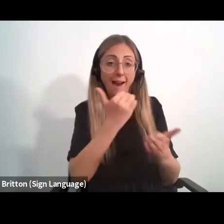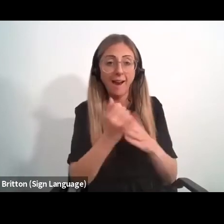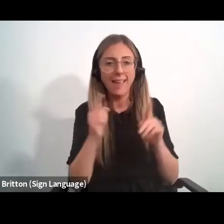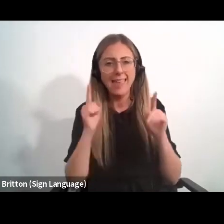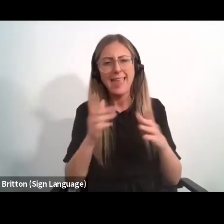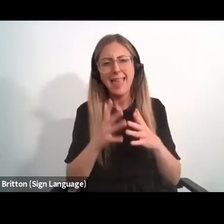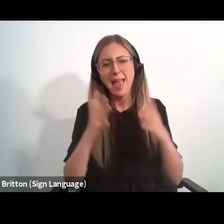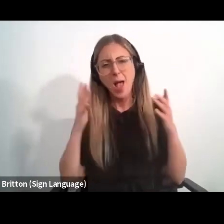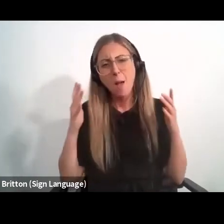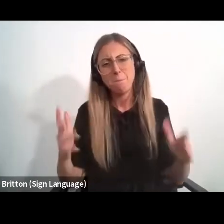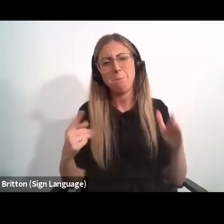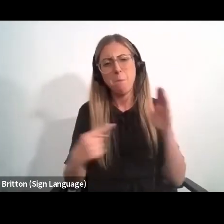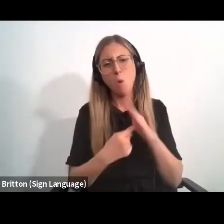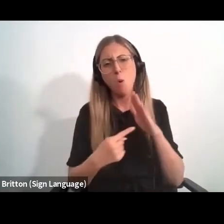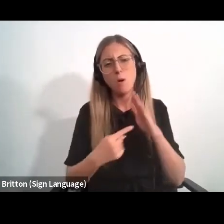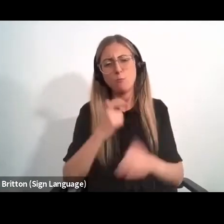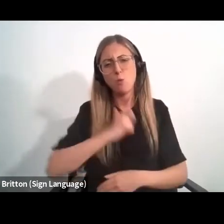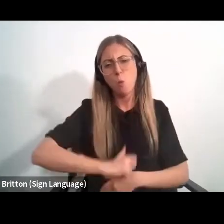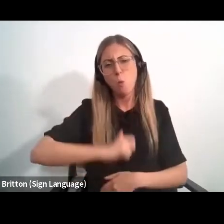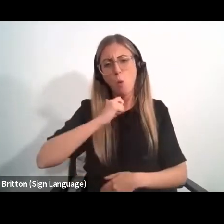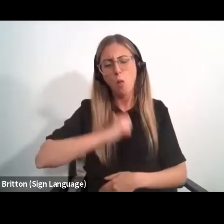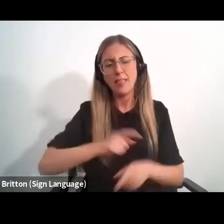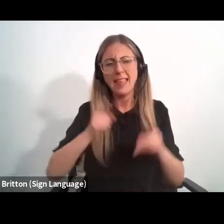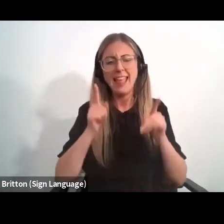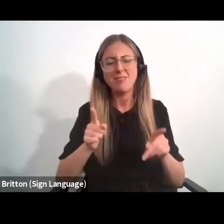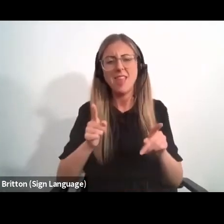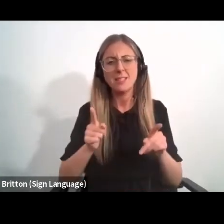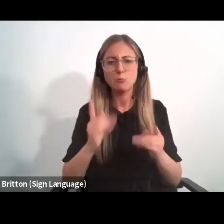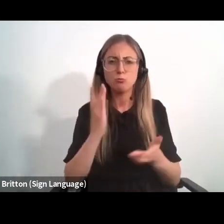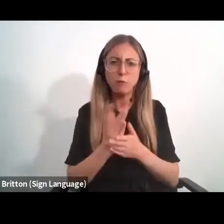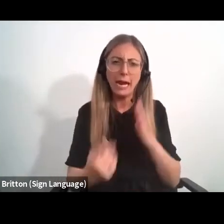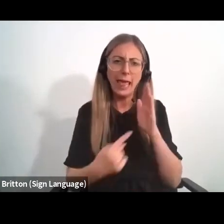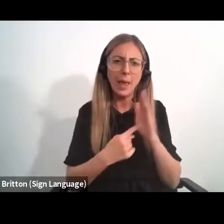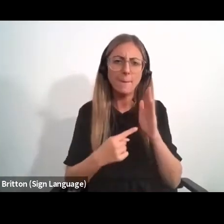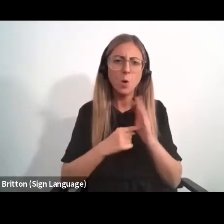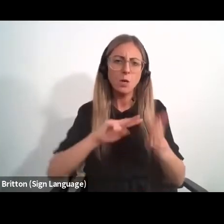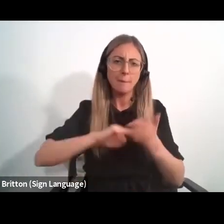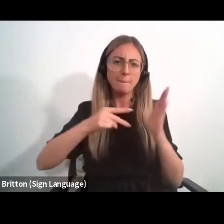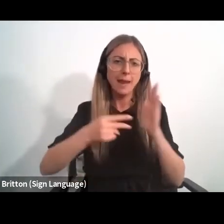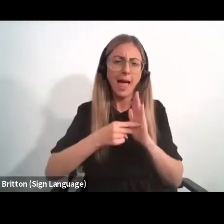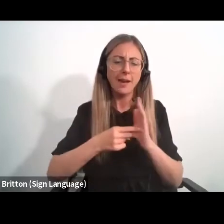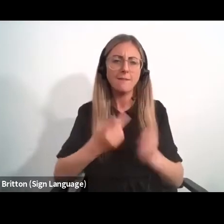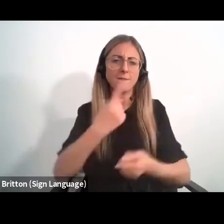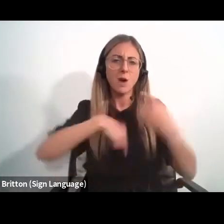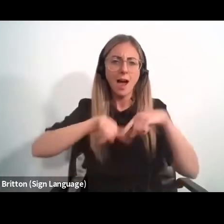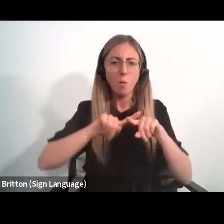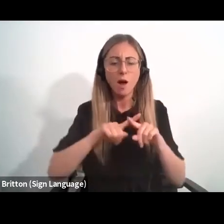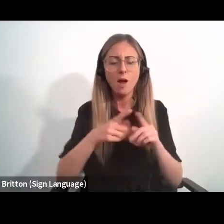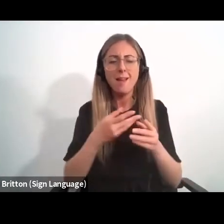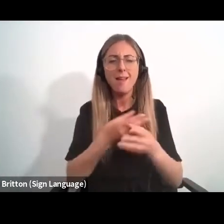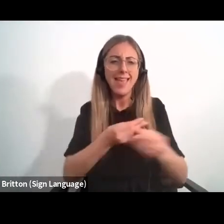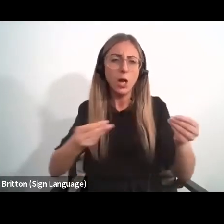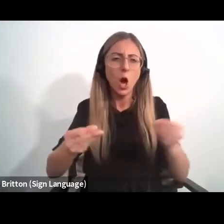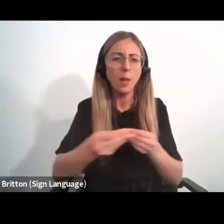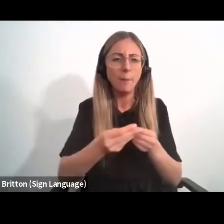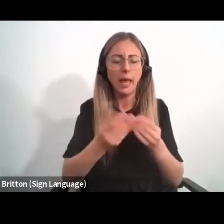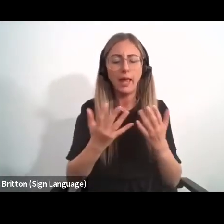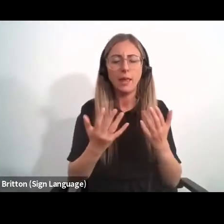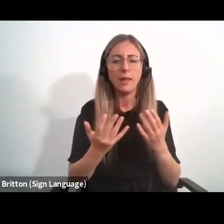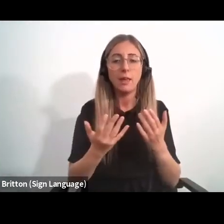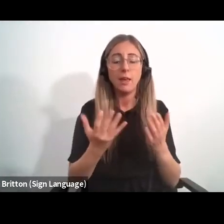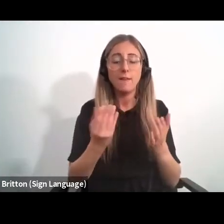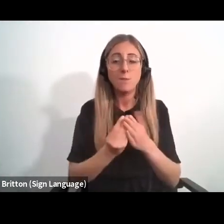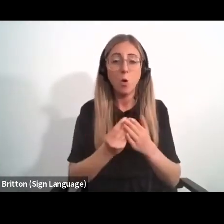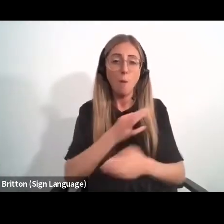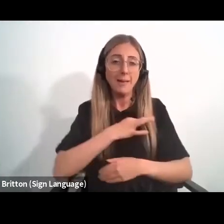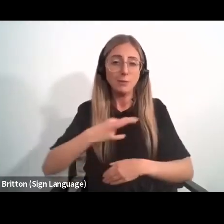increasingly important role in this critical plan plan of our economy financing the emergence of medical centers of excellence